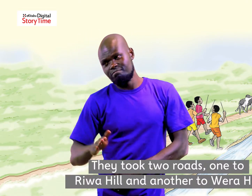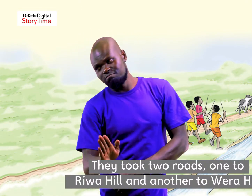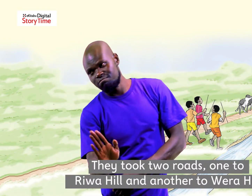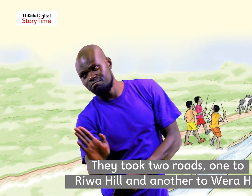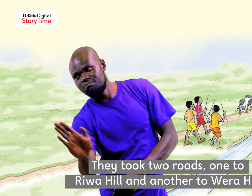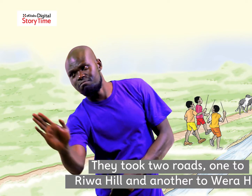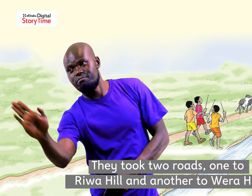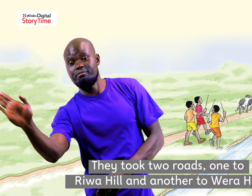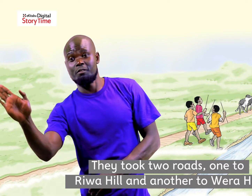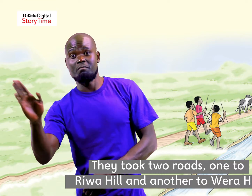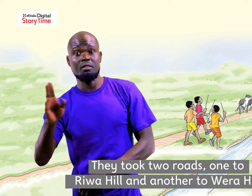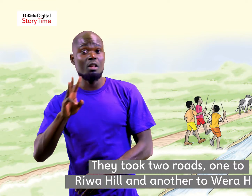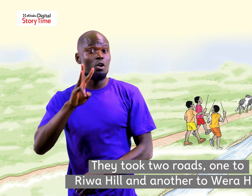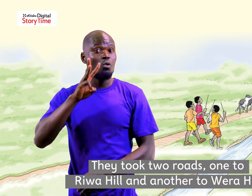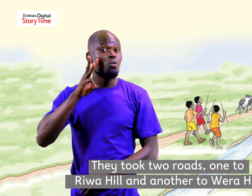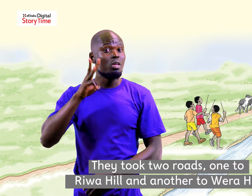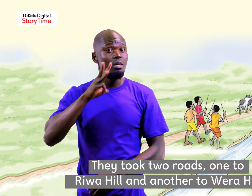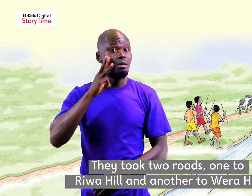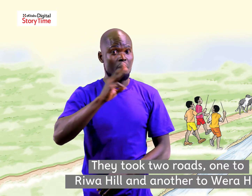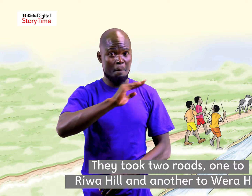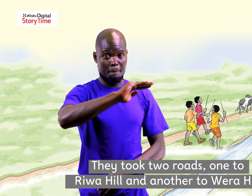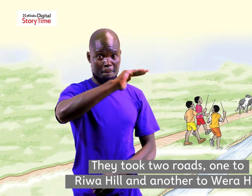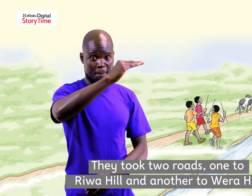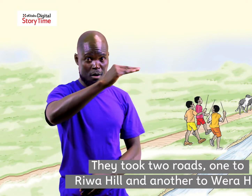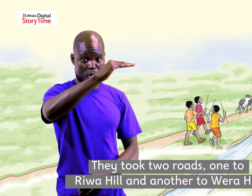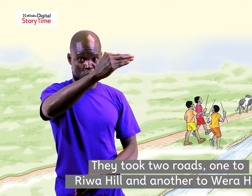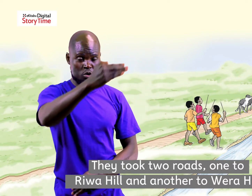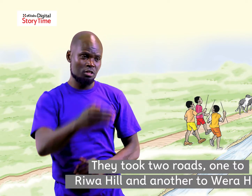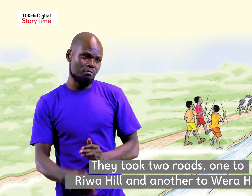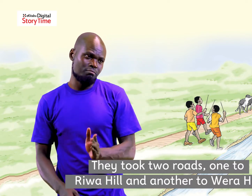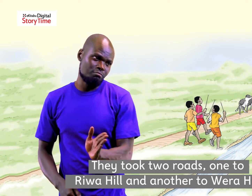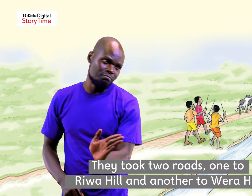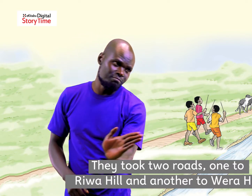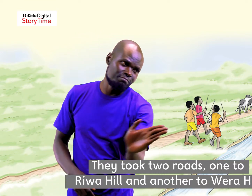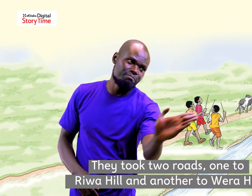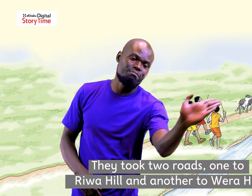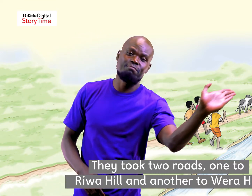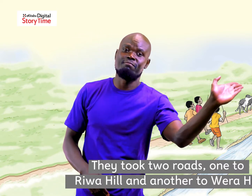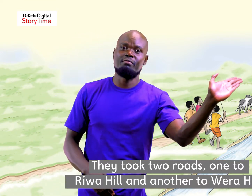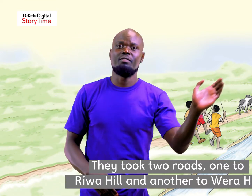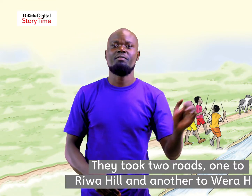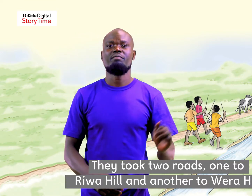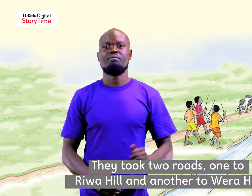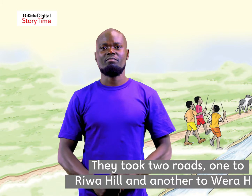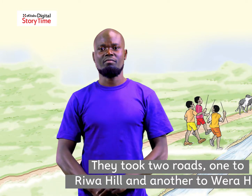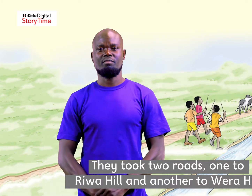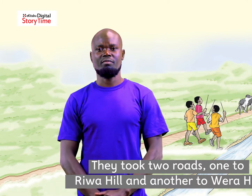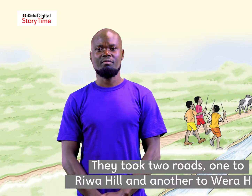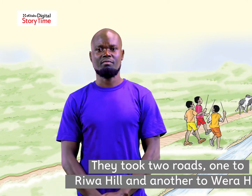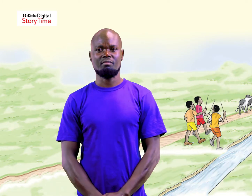they took two roads they one to river hill and another to werea hill